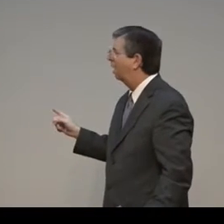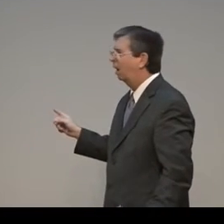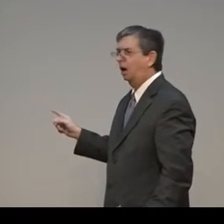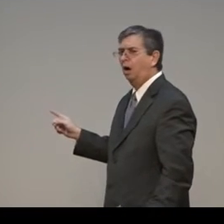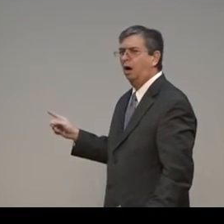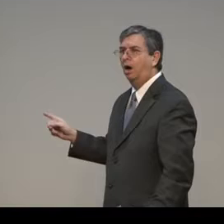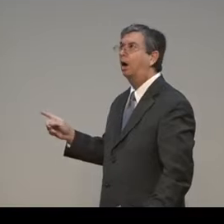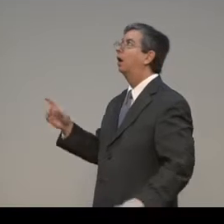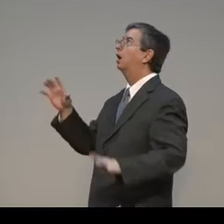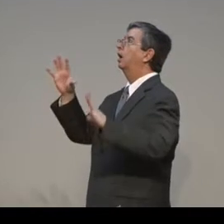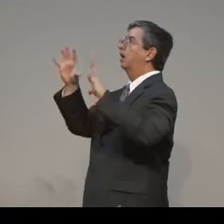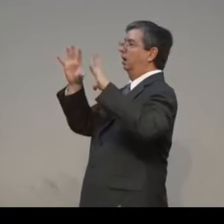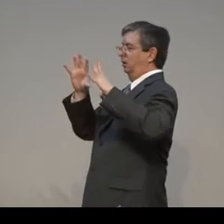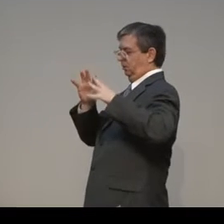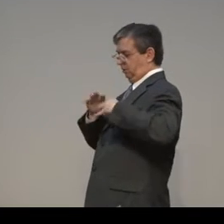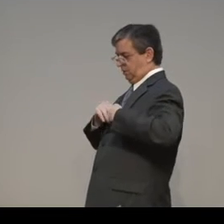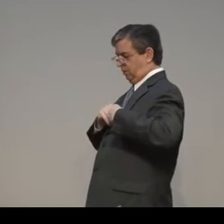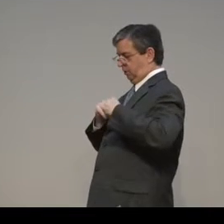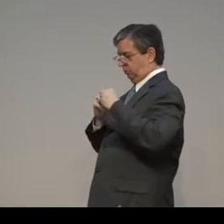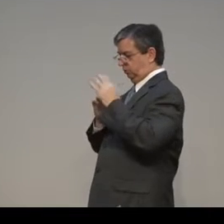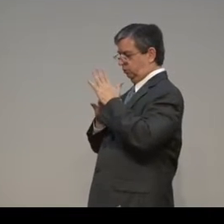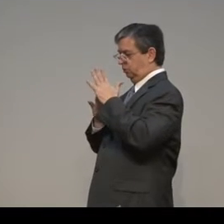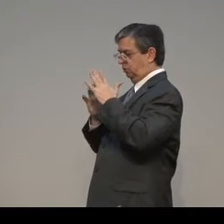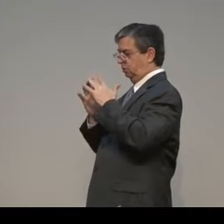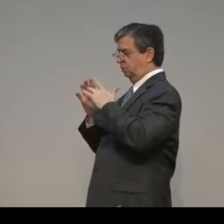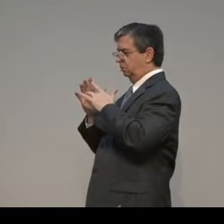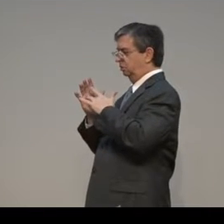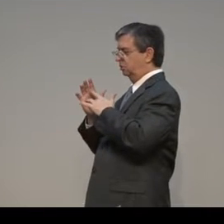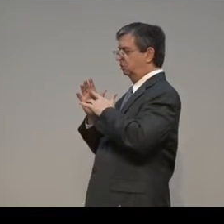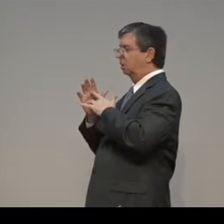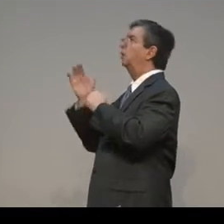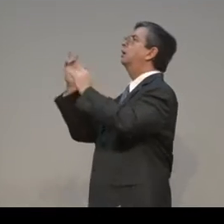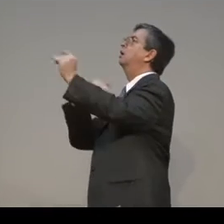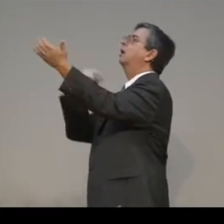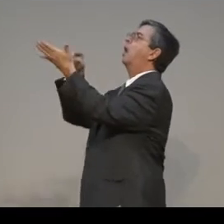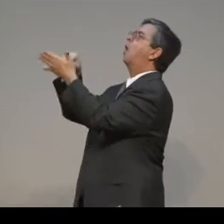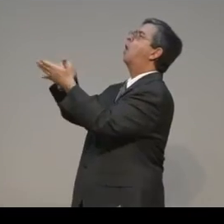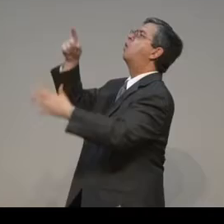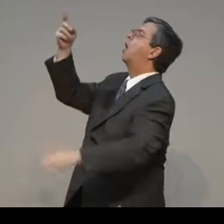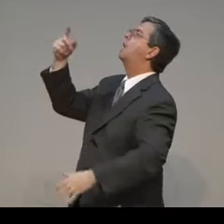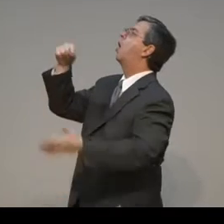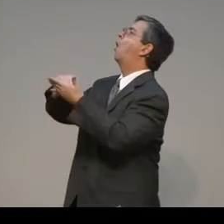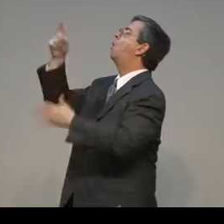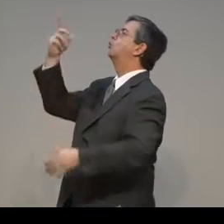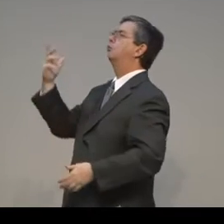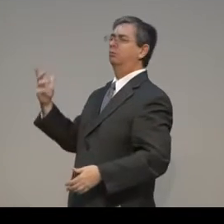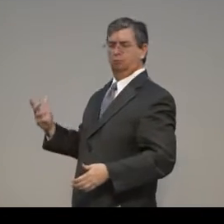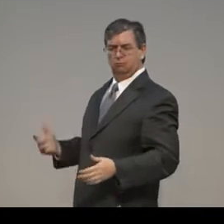But what this is saying here, our scripture says, by receiving Jesus, meaning believing